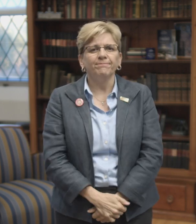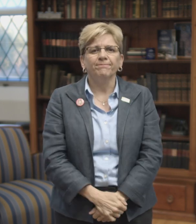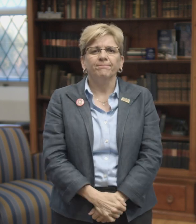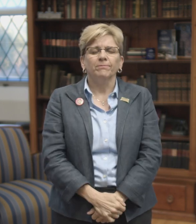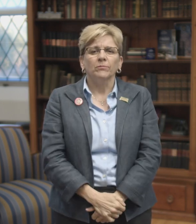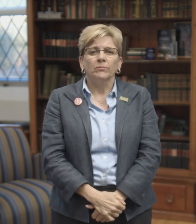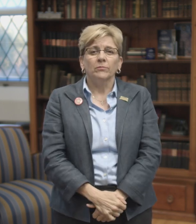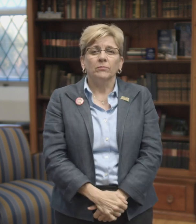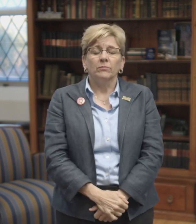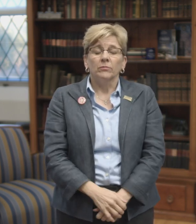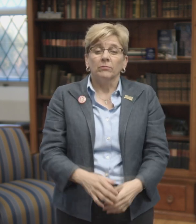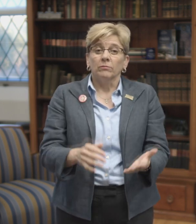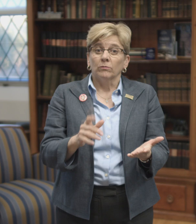process of language learning is acceptable.